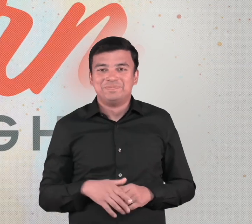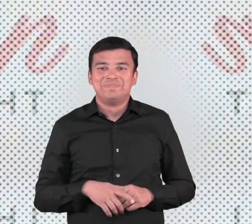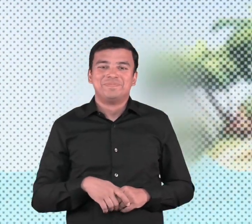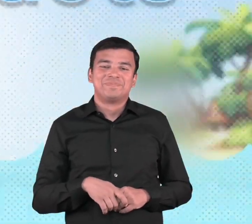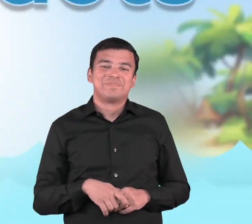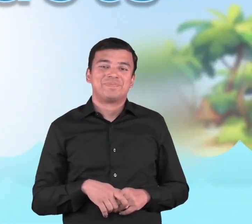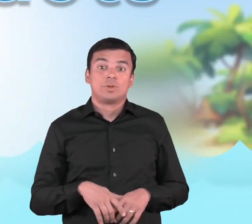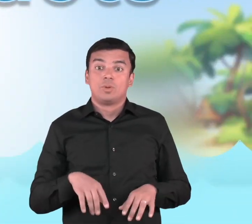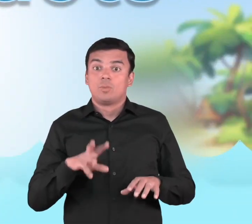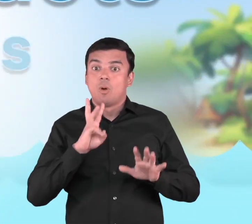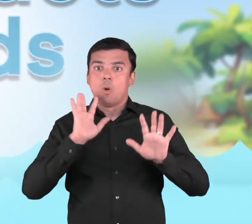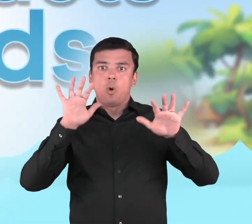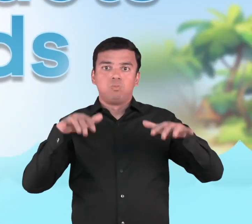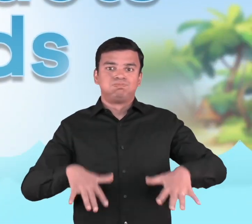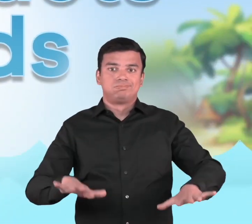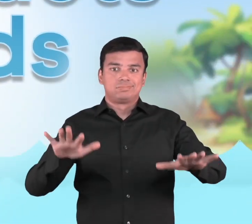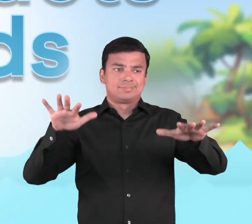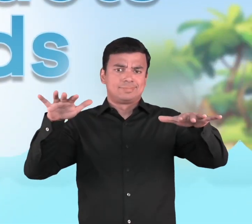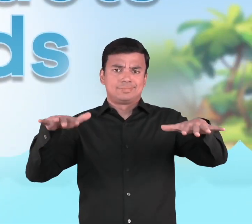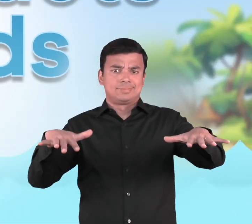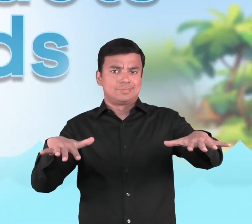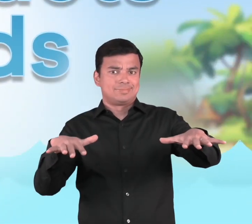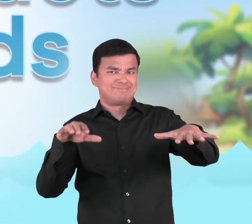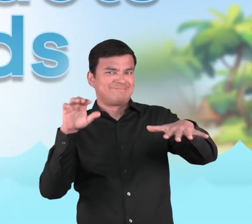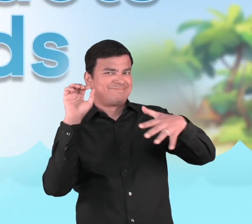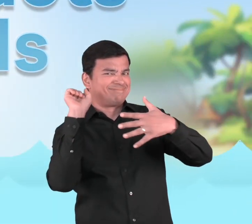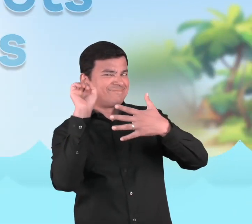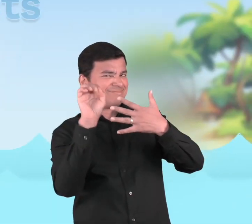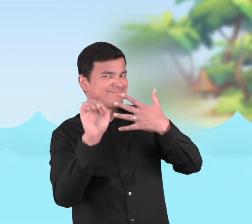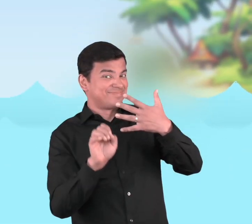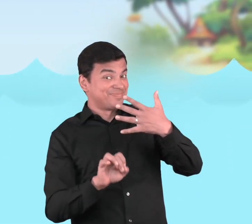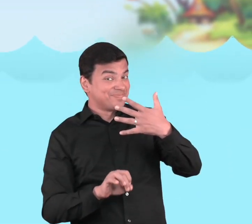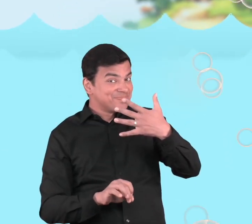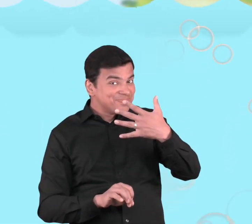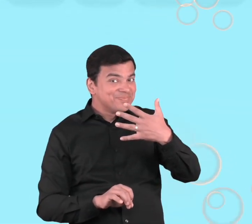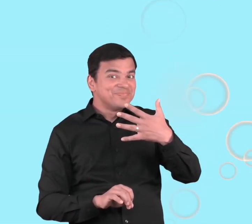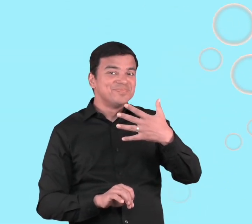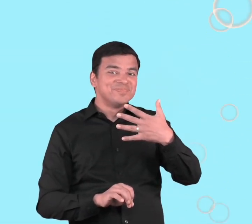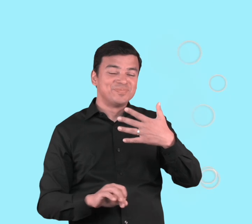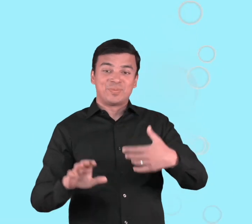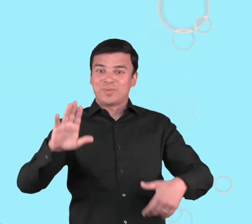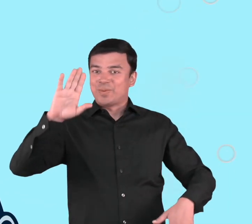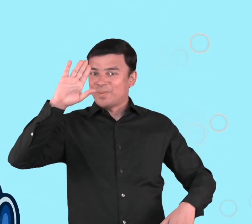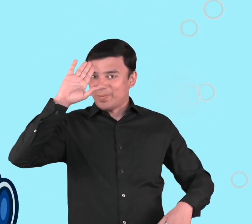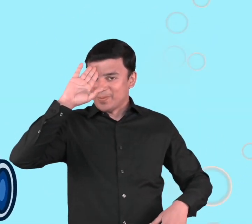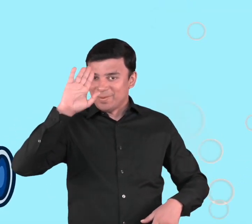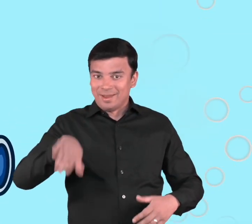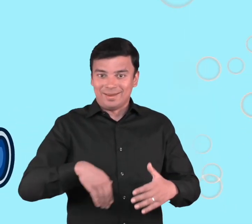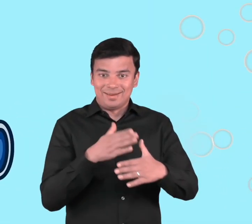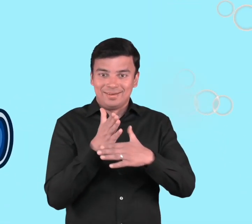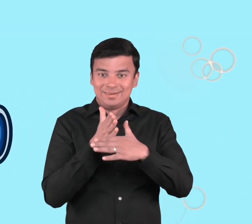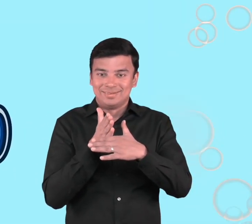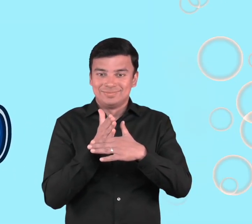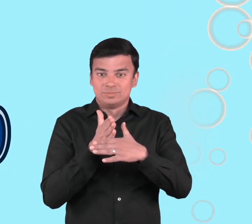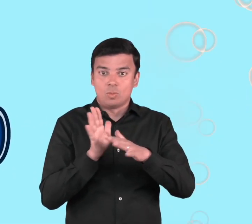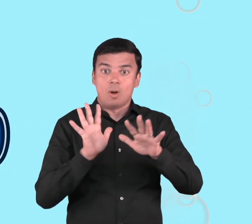Ocean Facts for Kids Did you know that the average depth of the ocean is 2